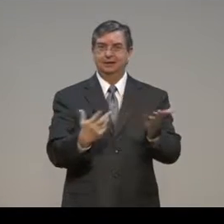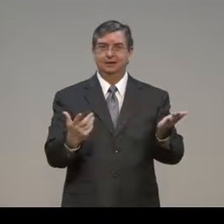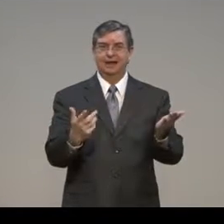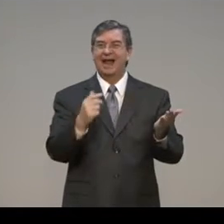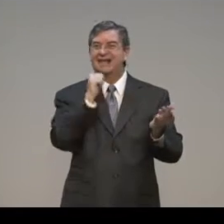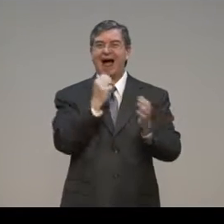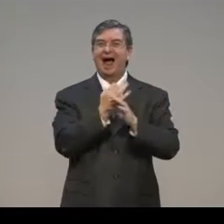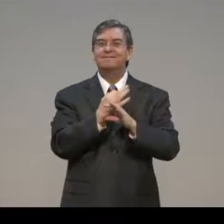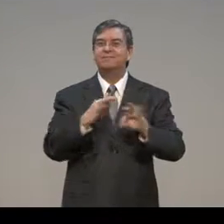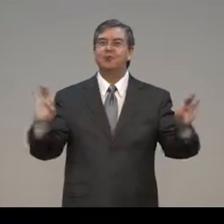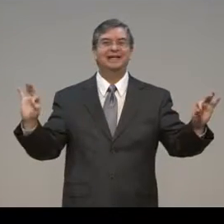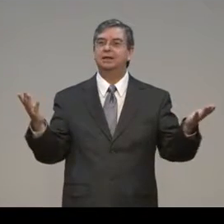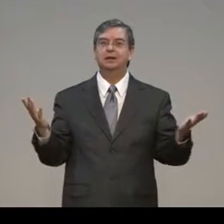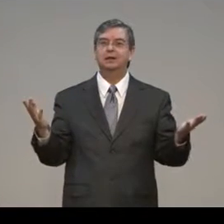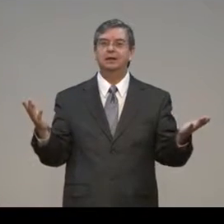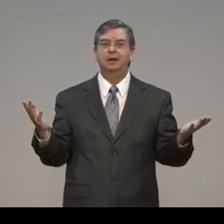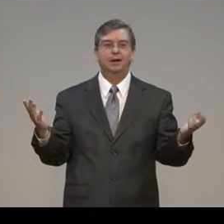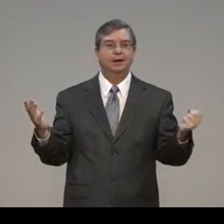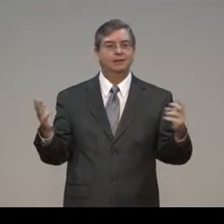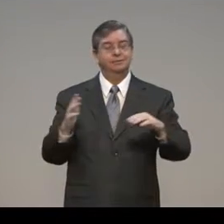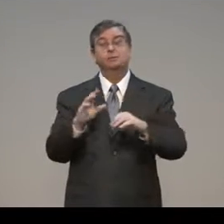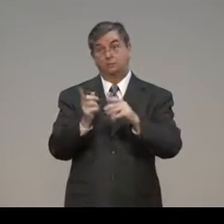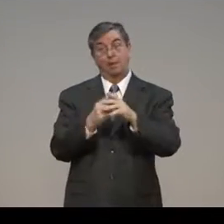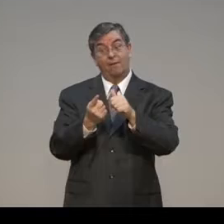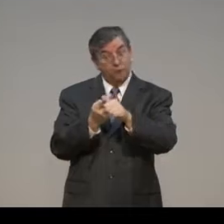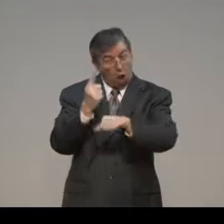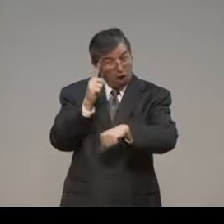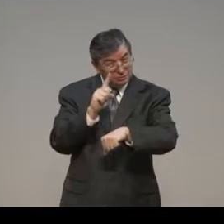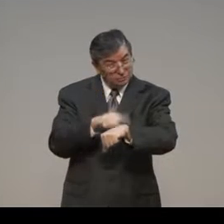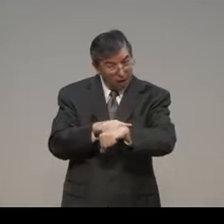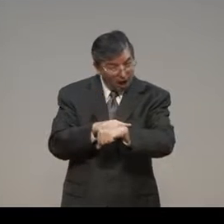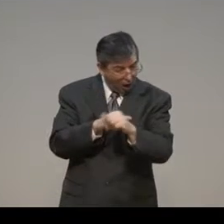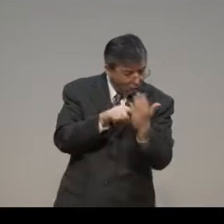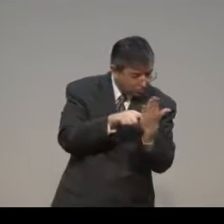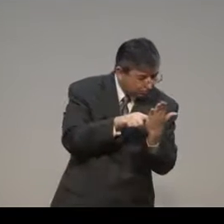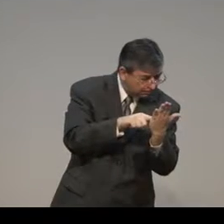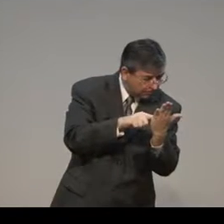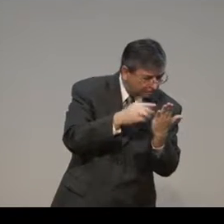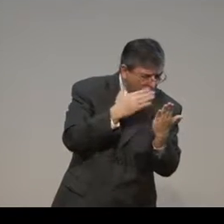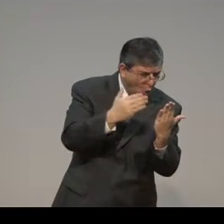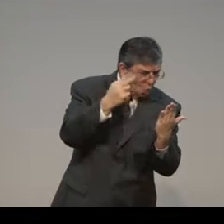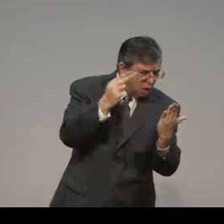That's right. They're going to take the ticket, and they're going to pay a fine. It's not just a piece of paper that they're handing to them.